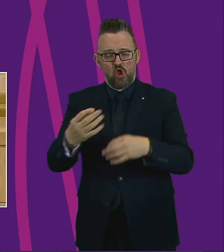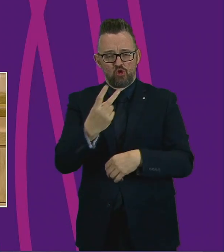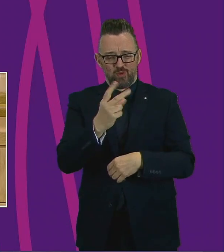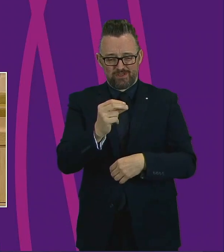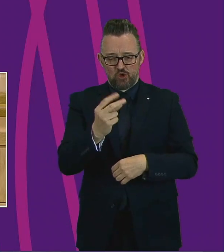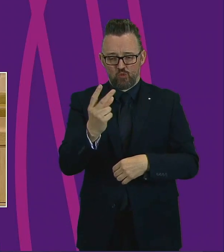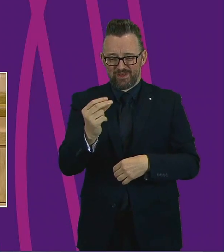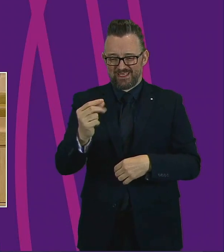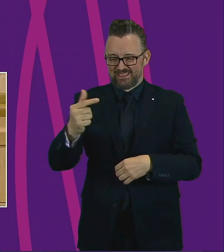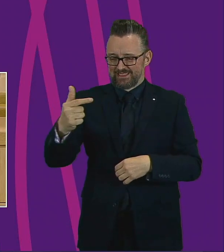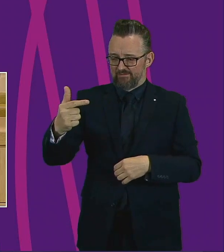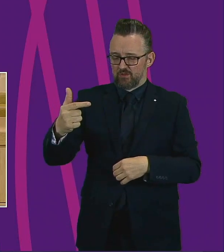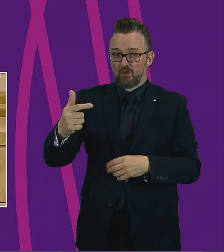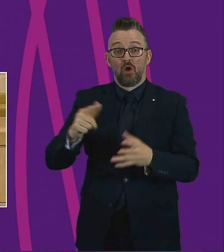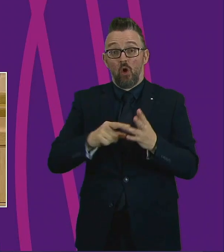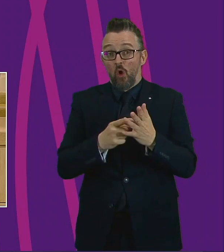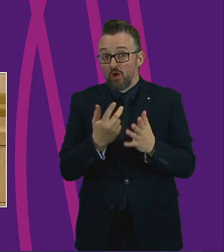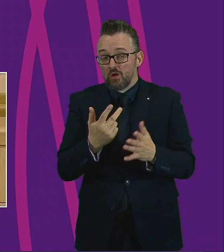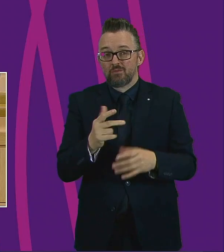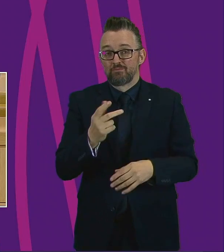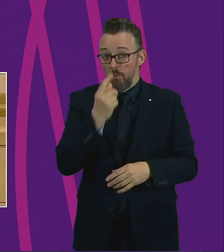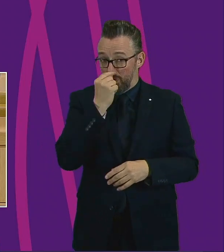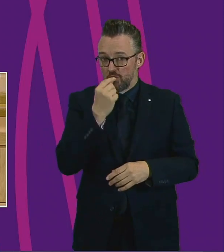or 2028.